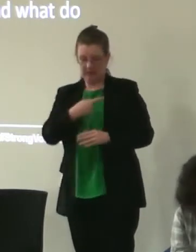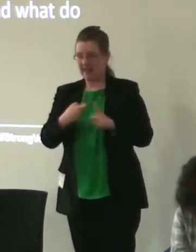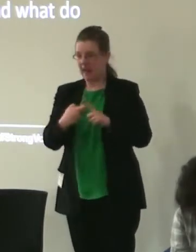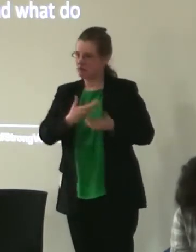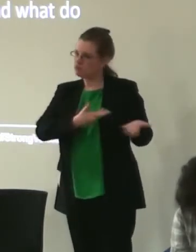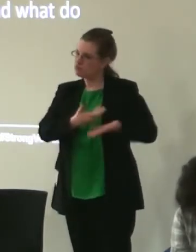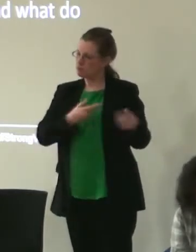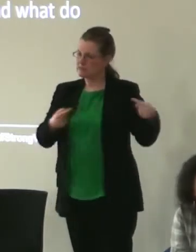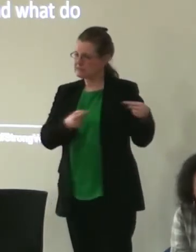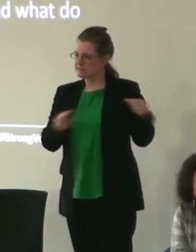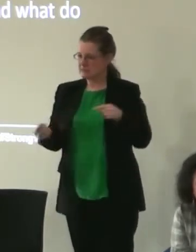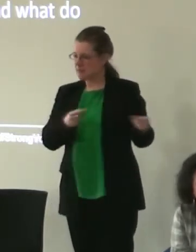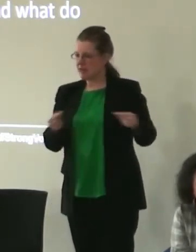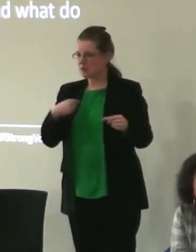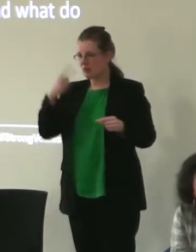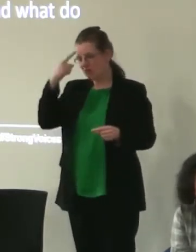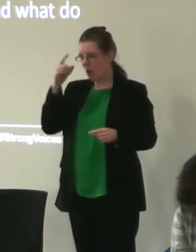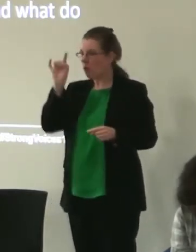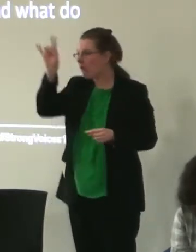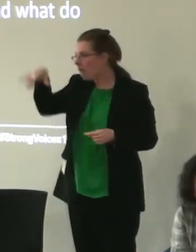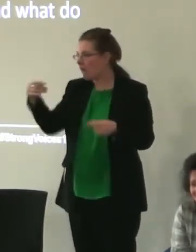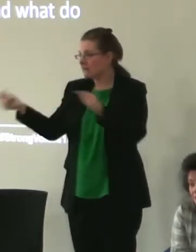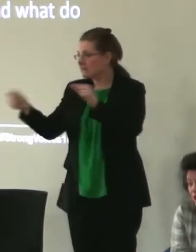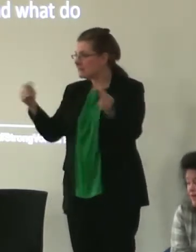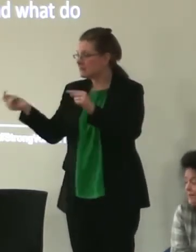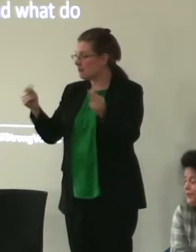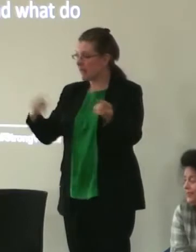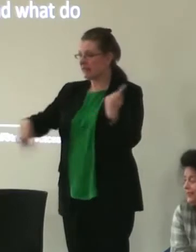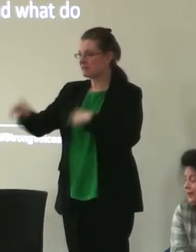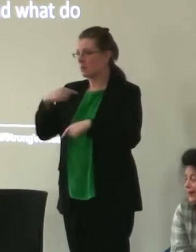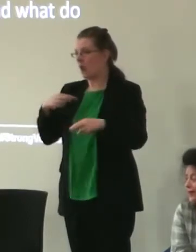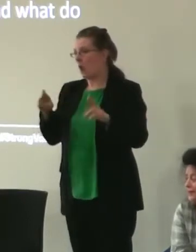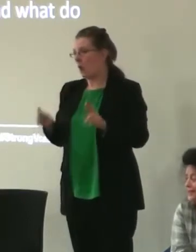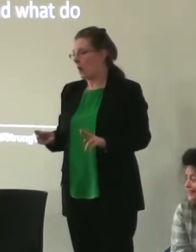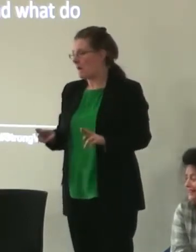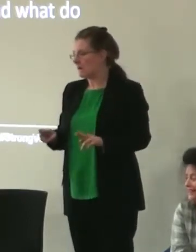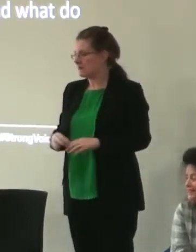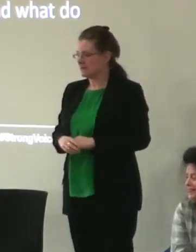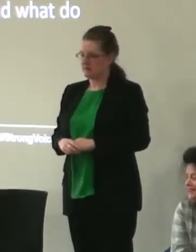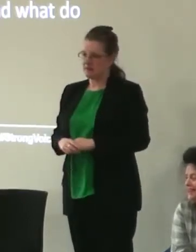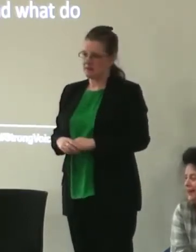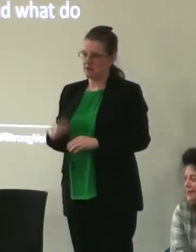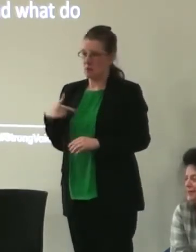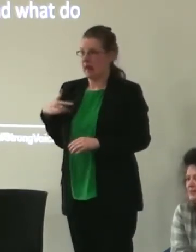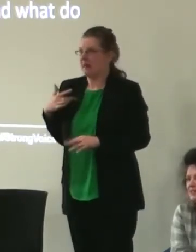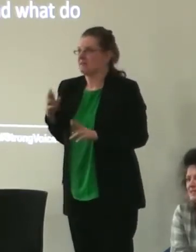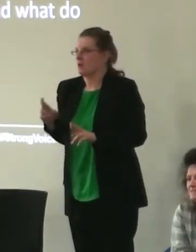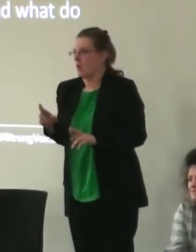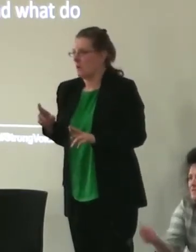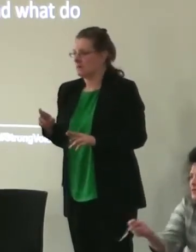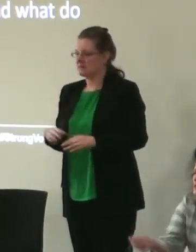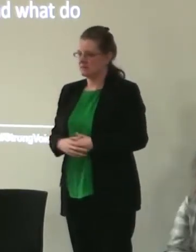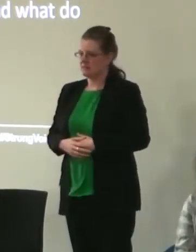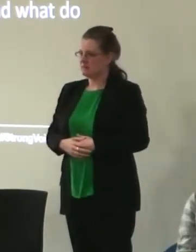and so we thought that it would create a similar kind of debate amongst ourselves we hoped we lived in hope yeah